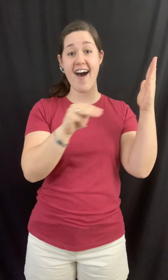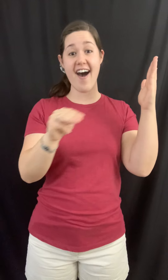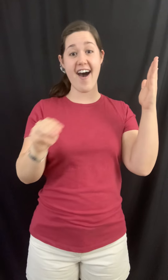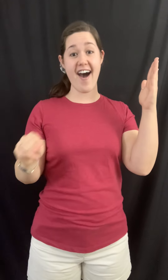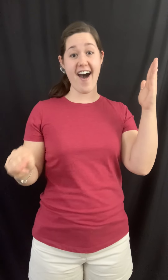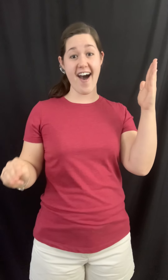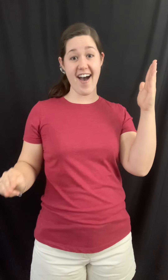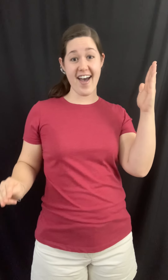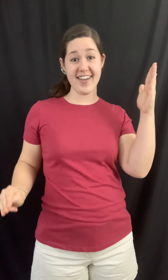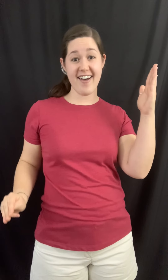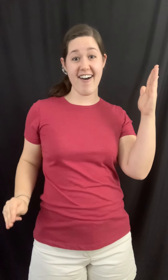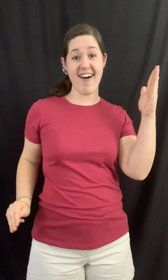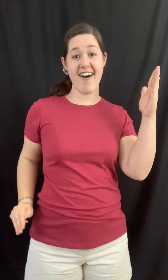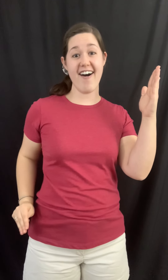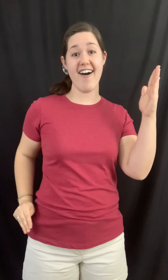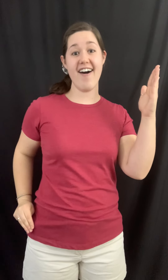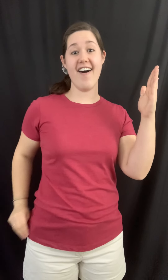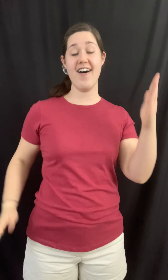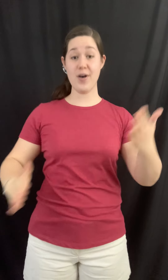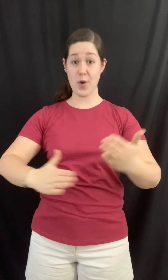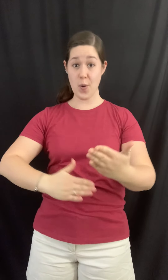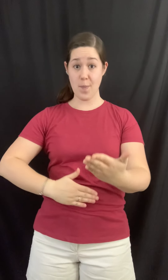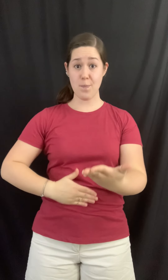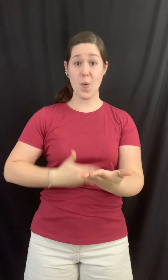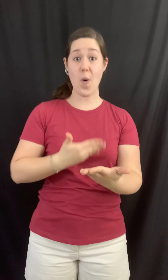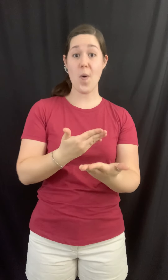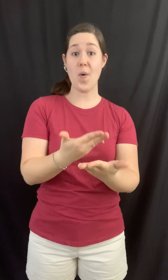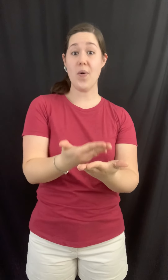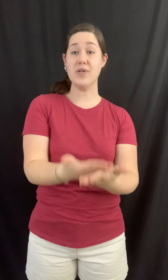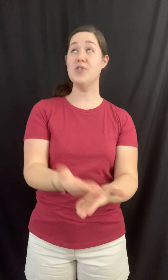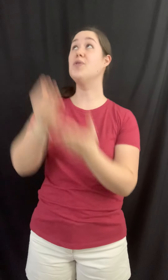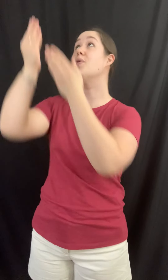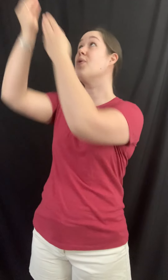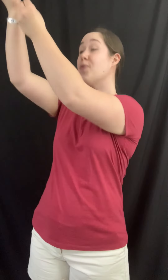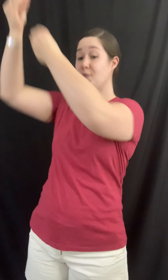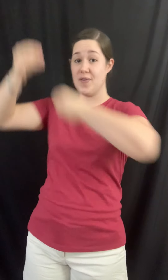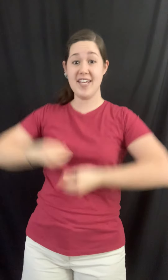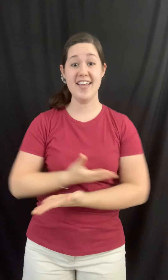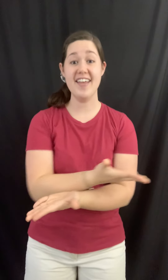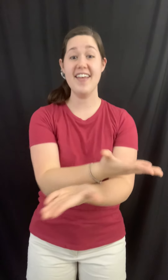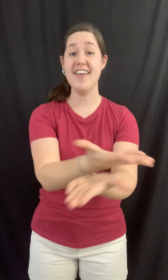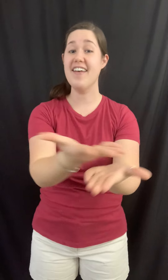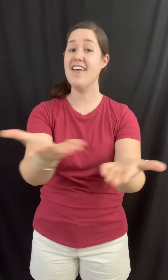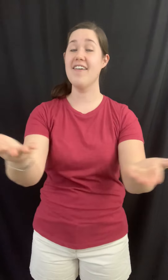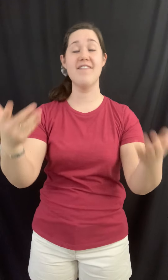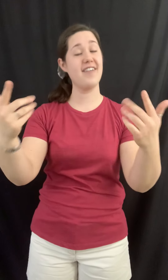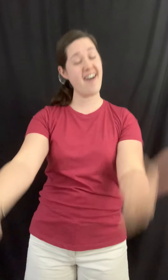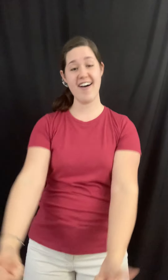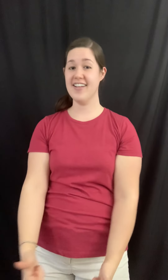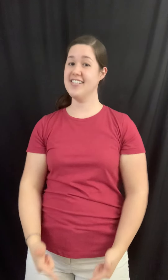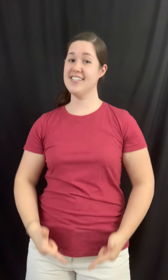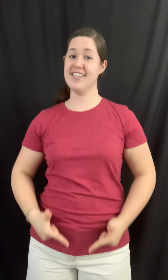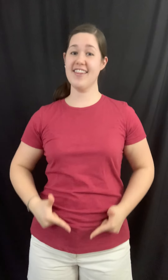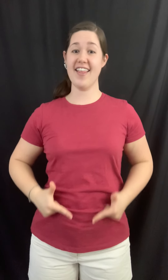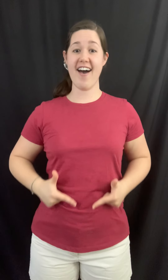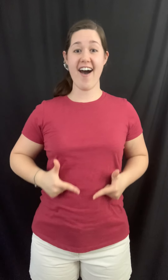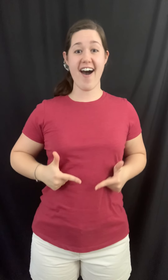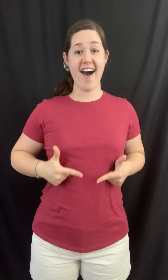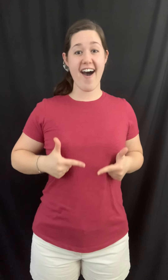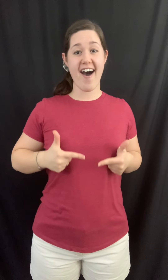born to give us life.